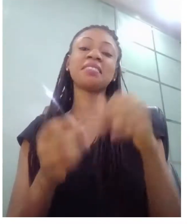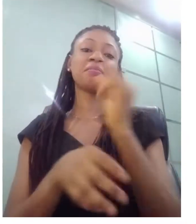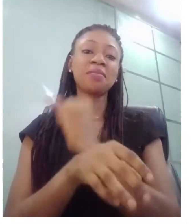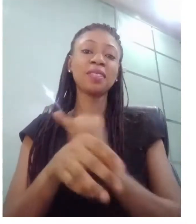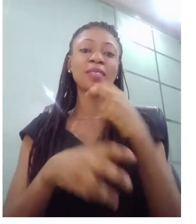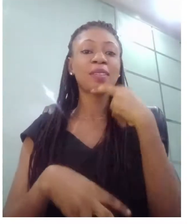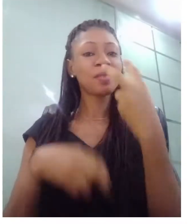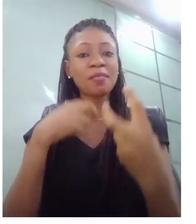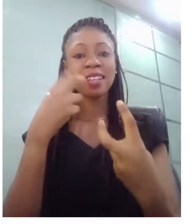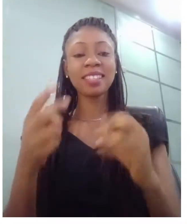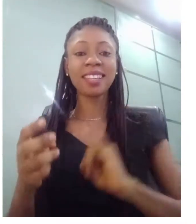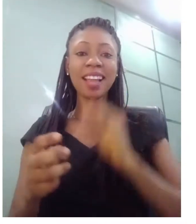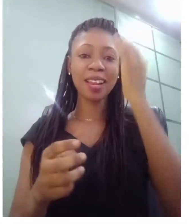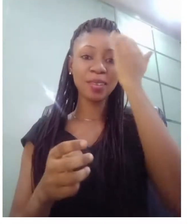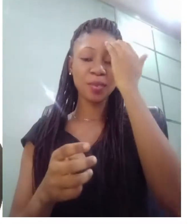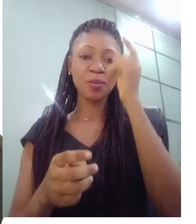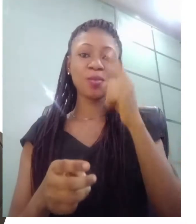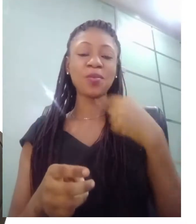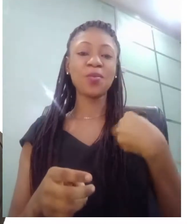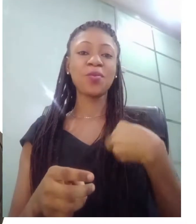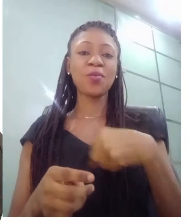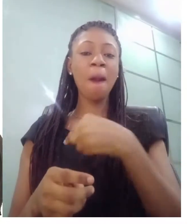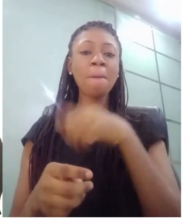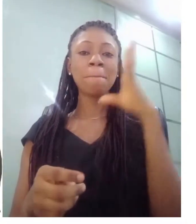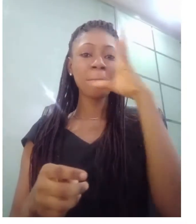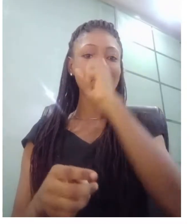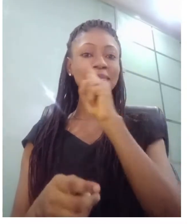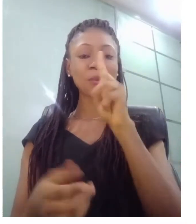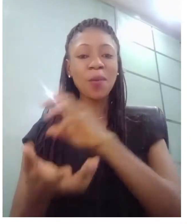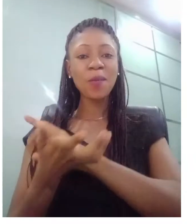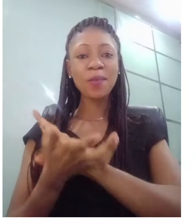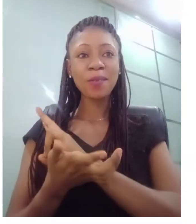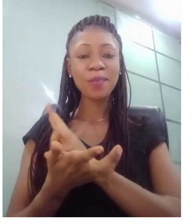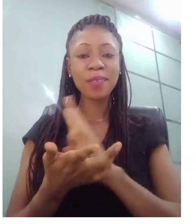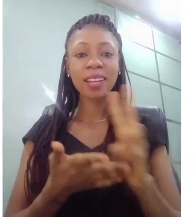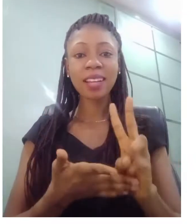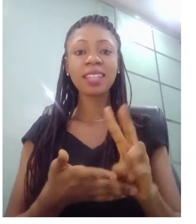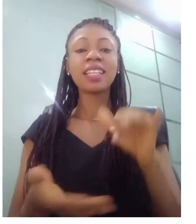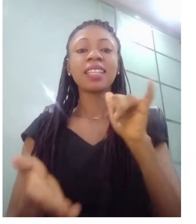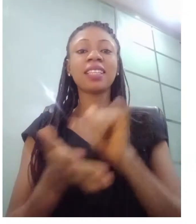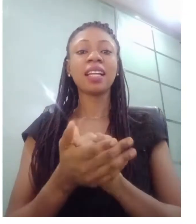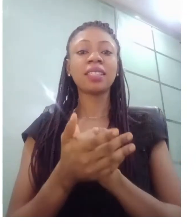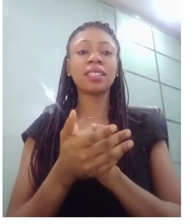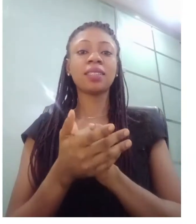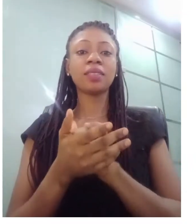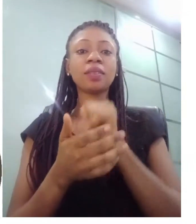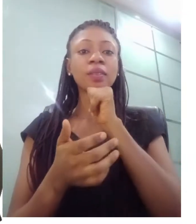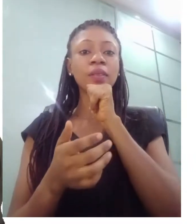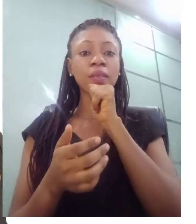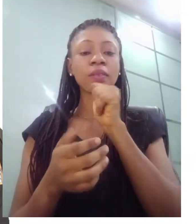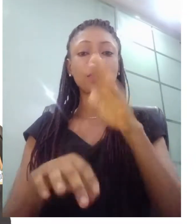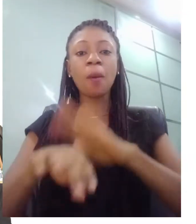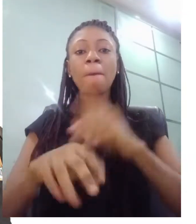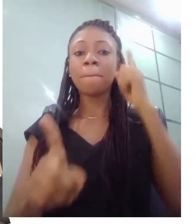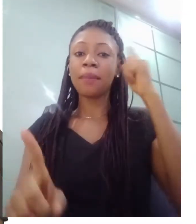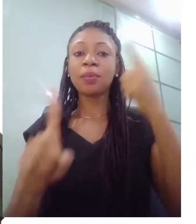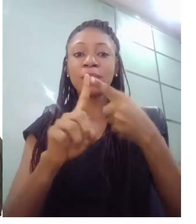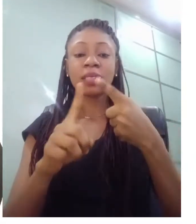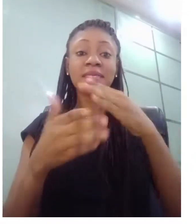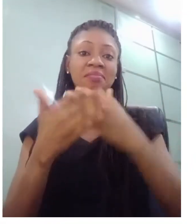missed one week and it was not on purpose something happened but it